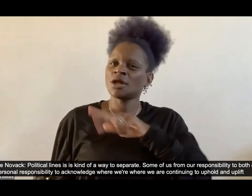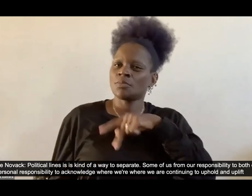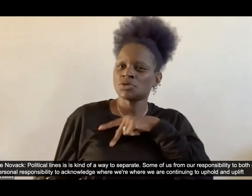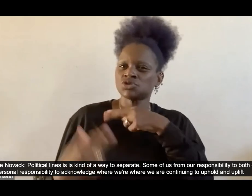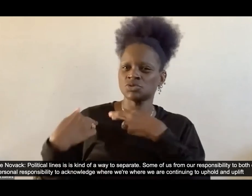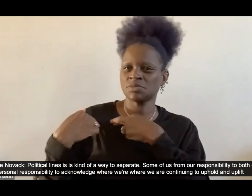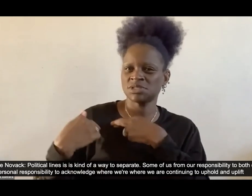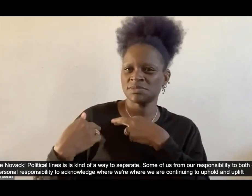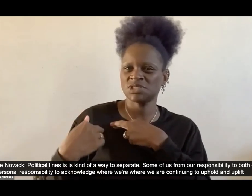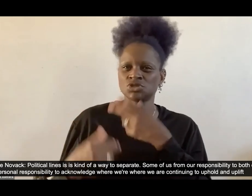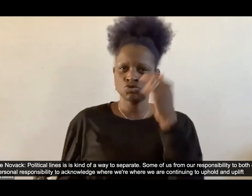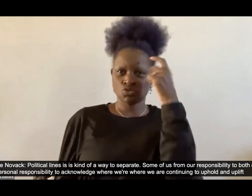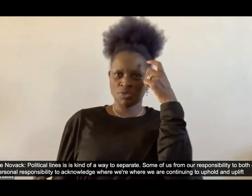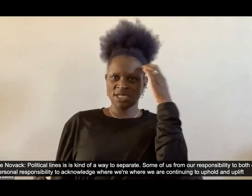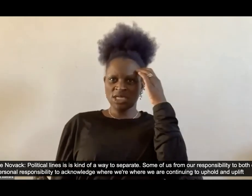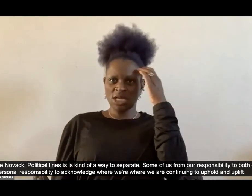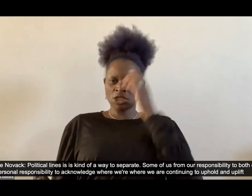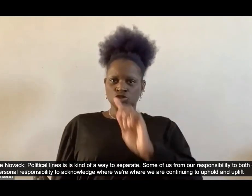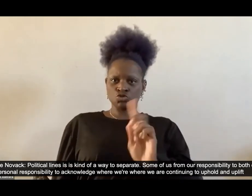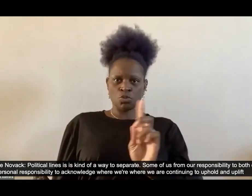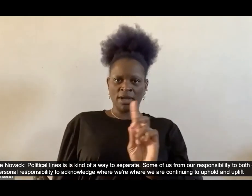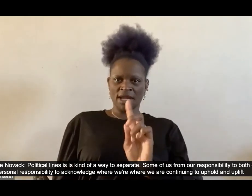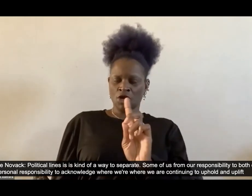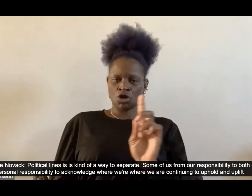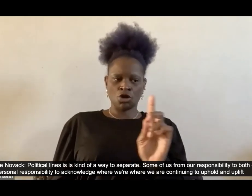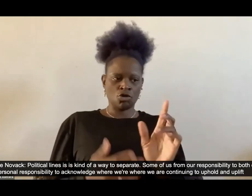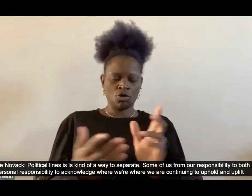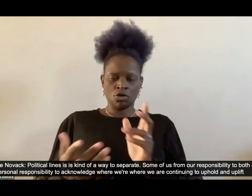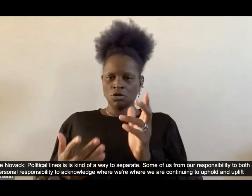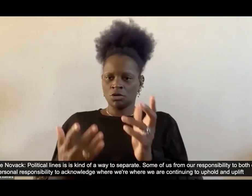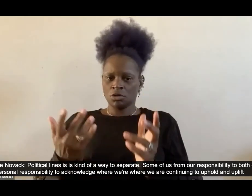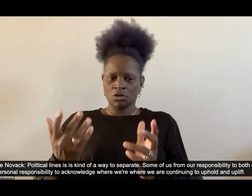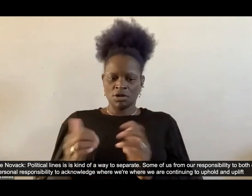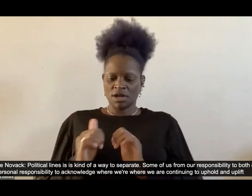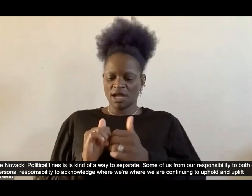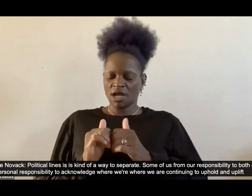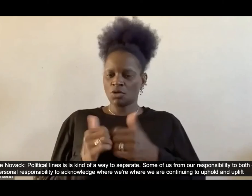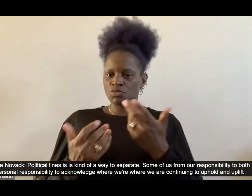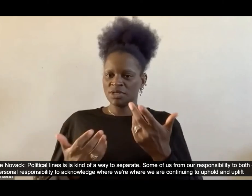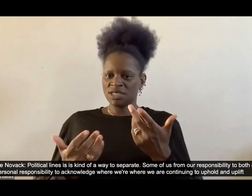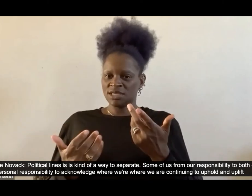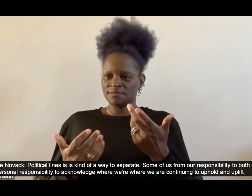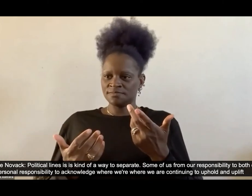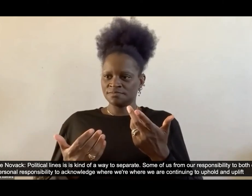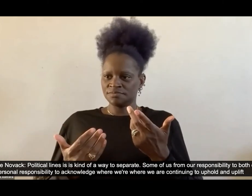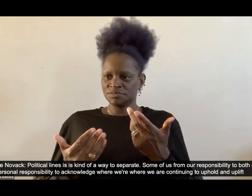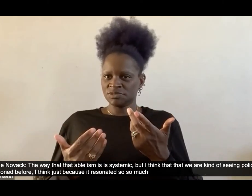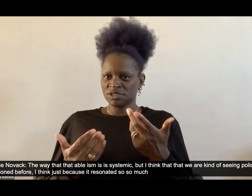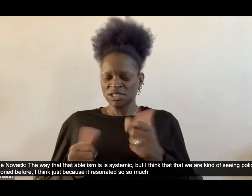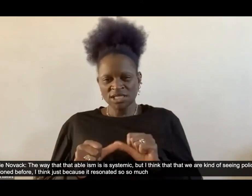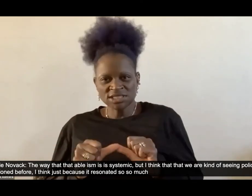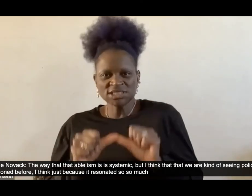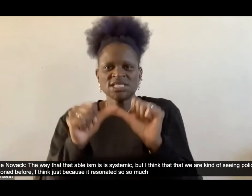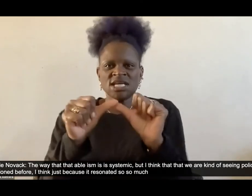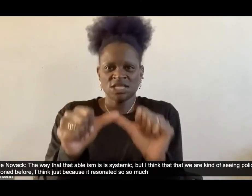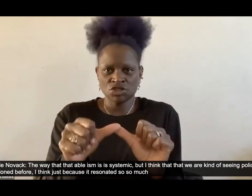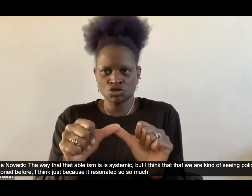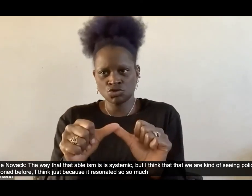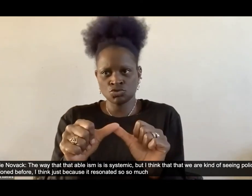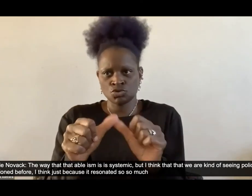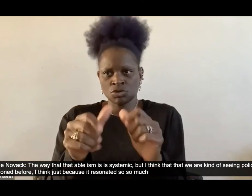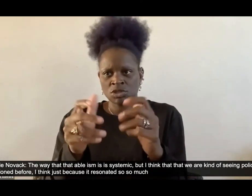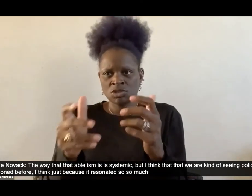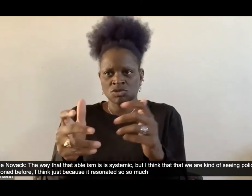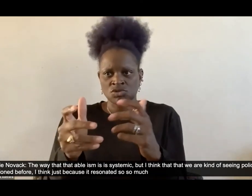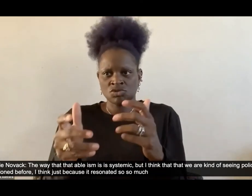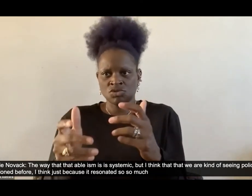where we're where we are um continuing to uphold and uplift um the way that that ableism is